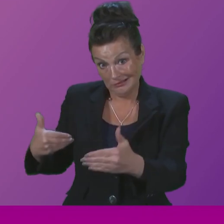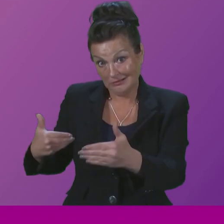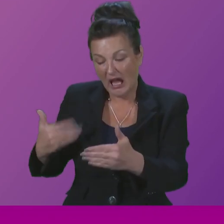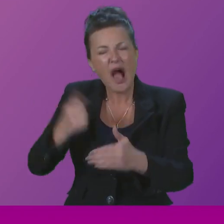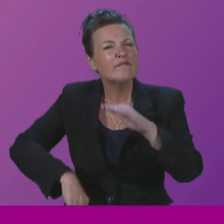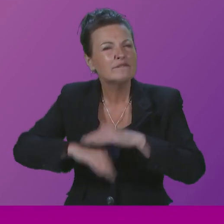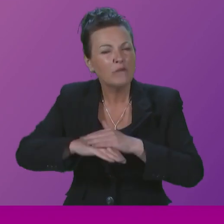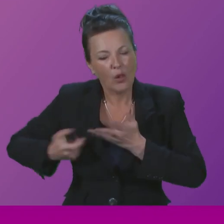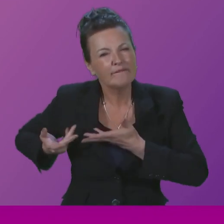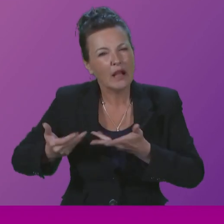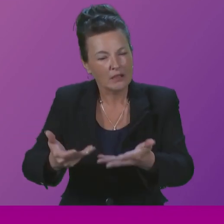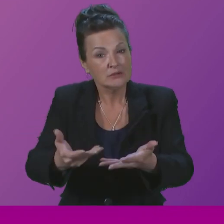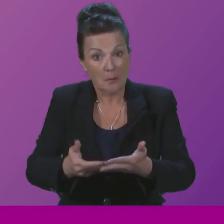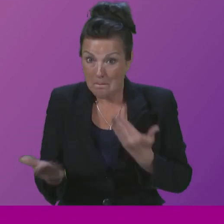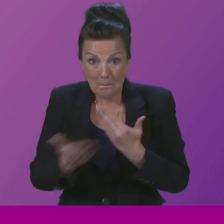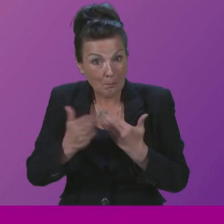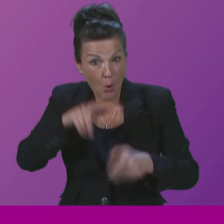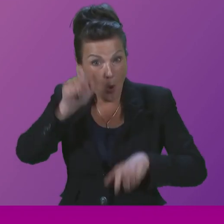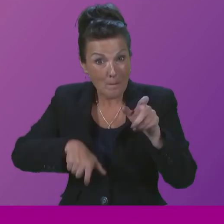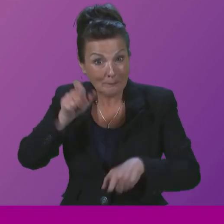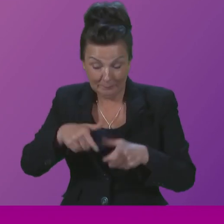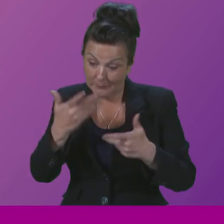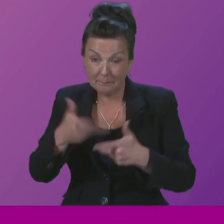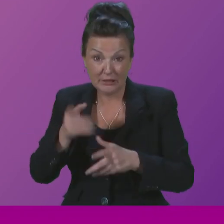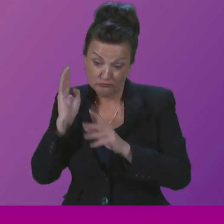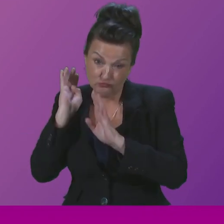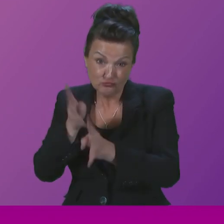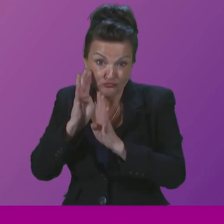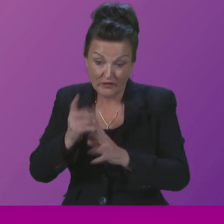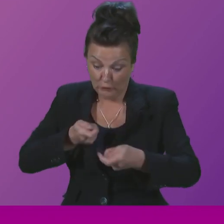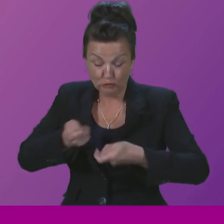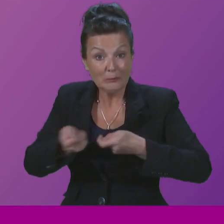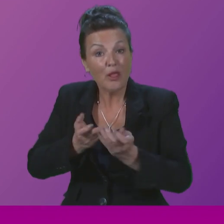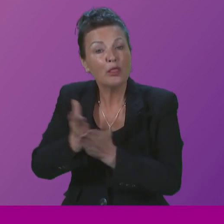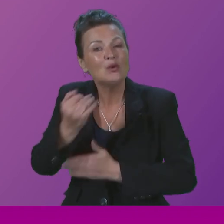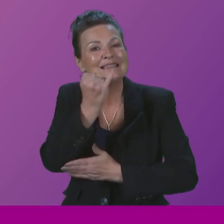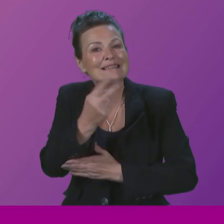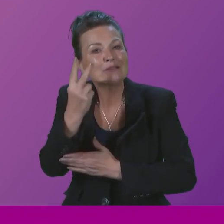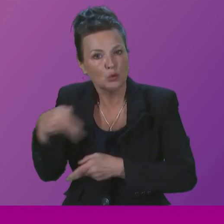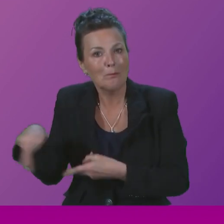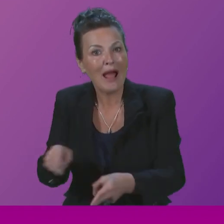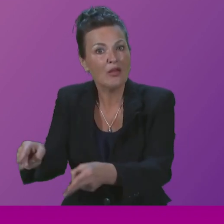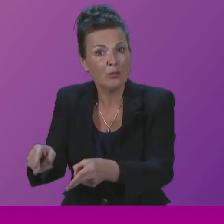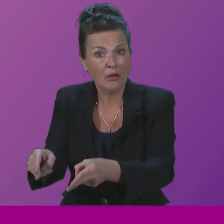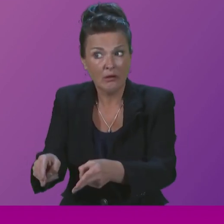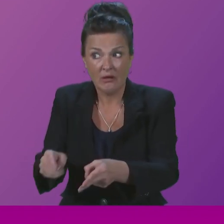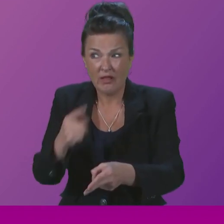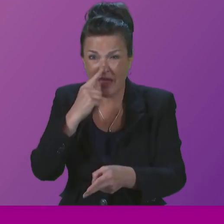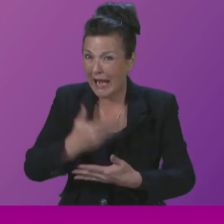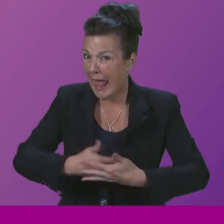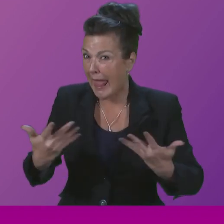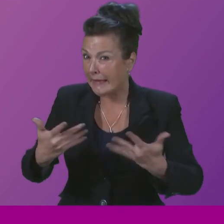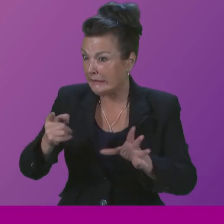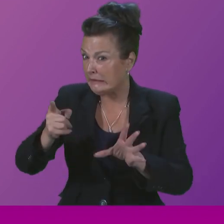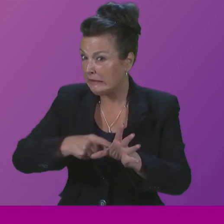figures for, more people were treated on that 62-day pathway than I think in any